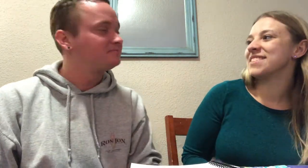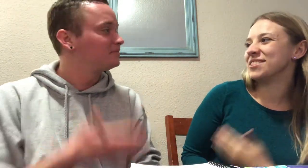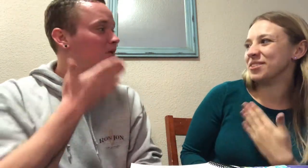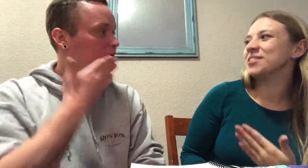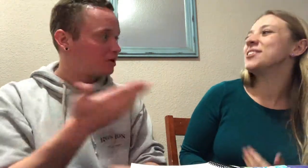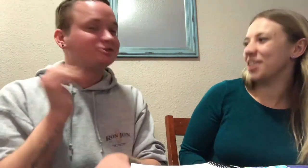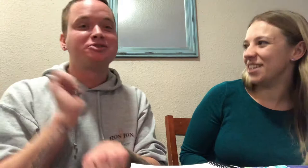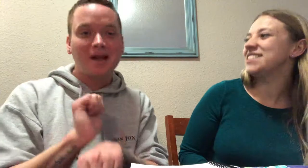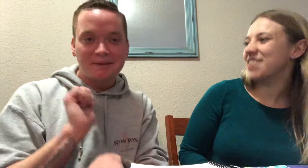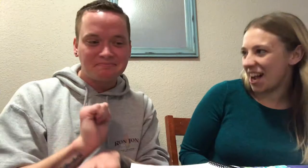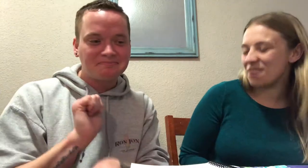Good job.